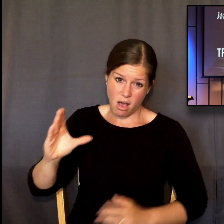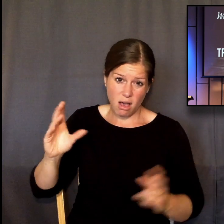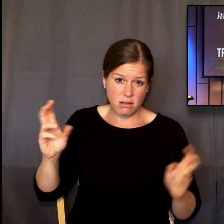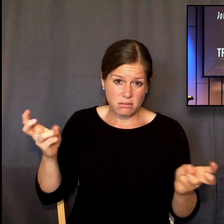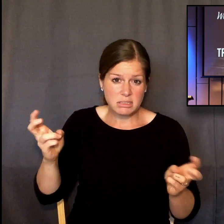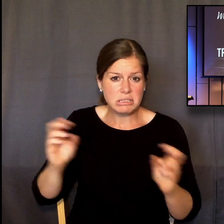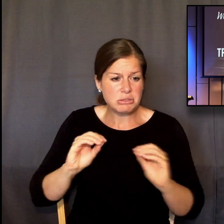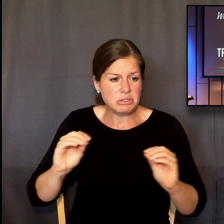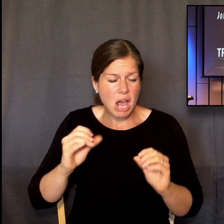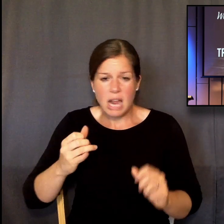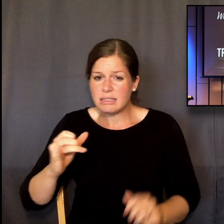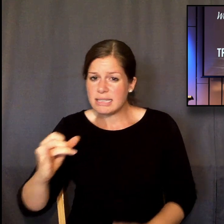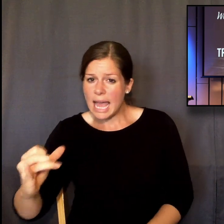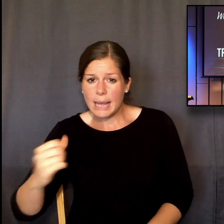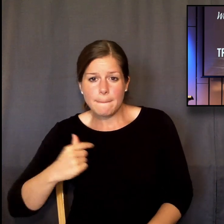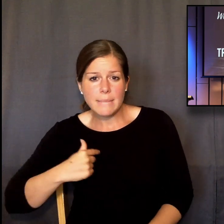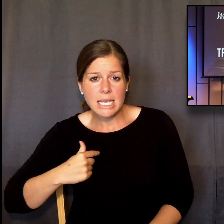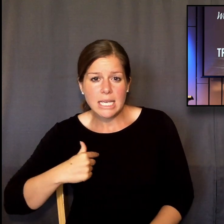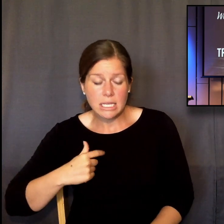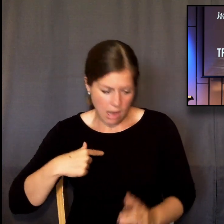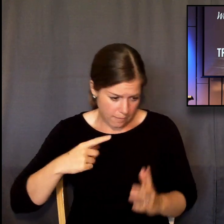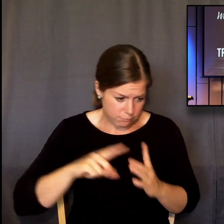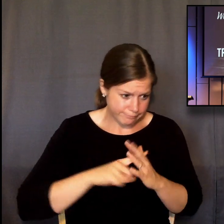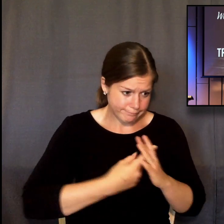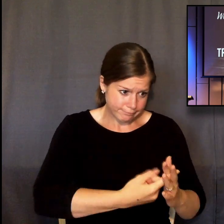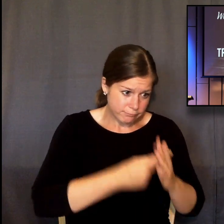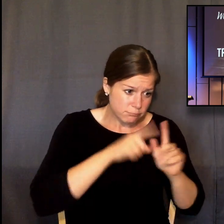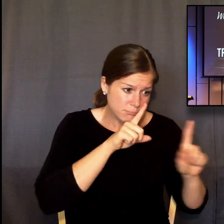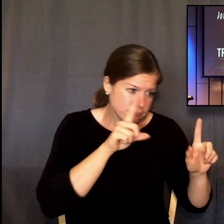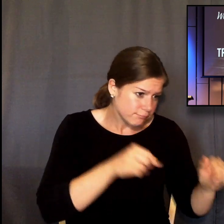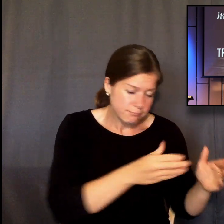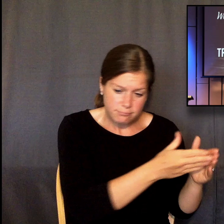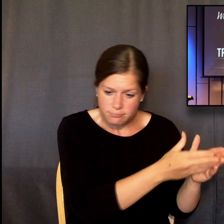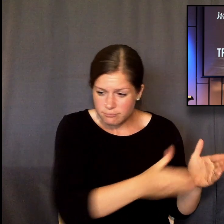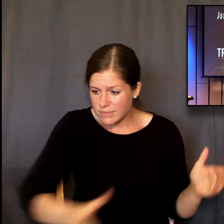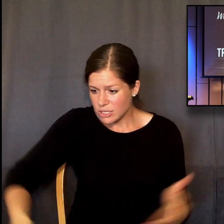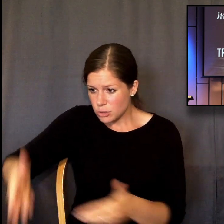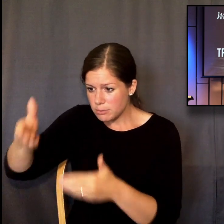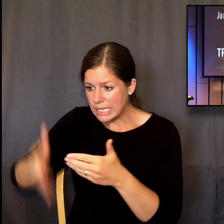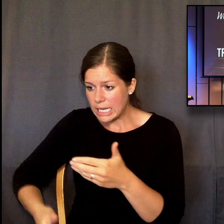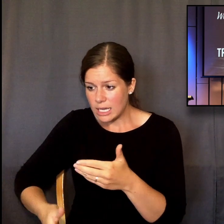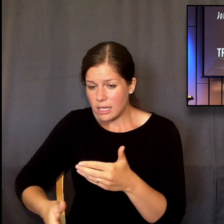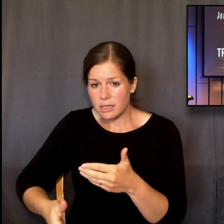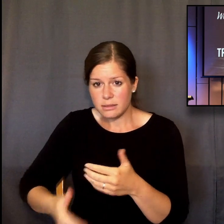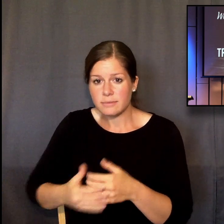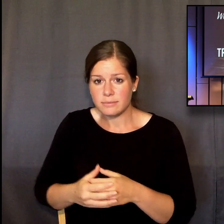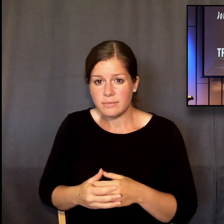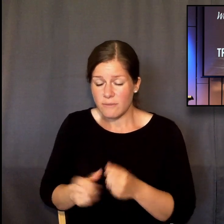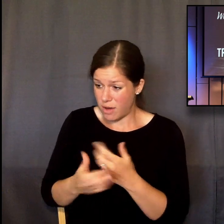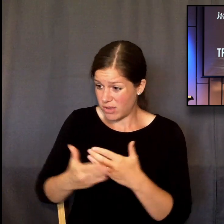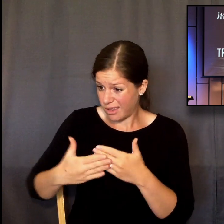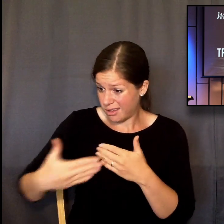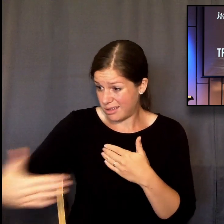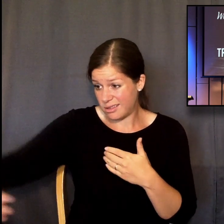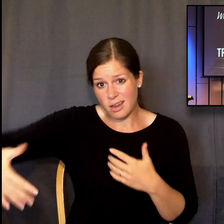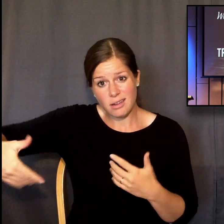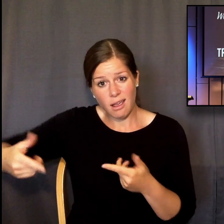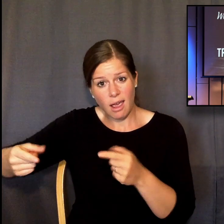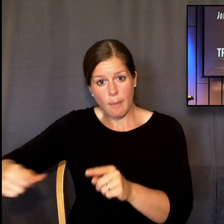am God, and there is none like me, declaring the end from the beginning, and from ancient times things not yet done, saying, my counsel, my